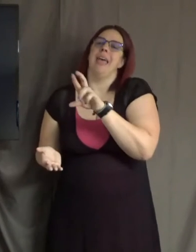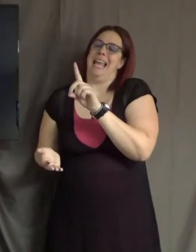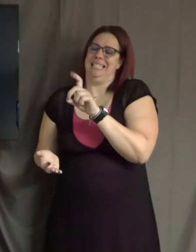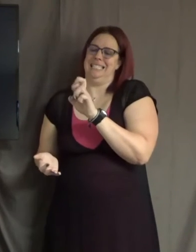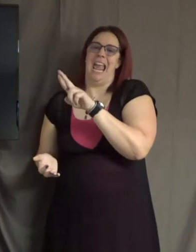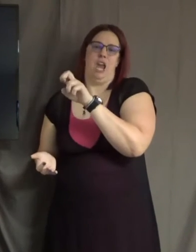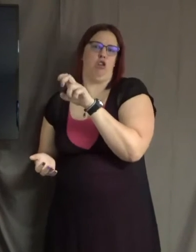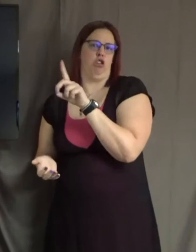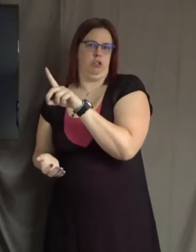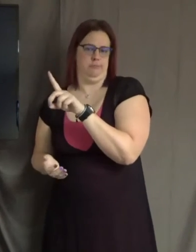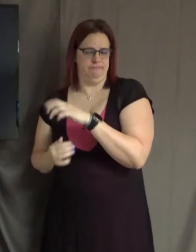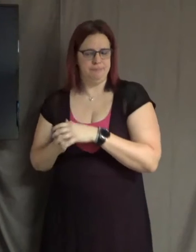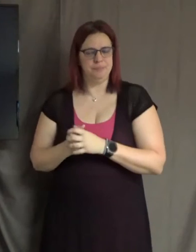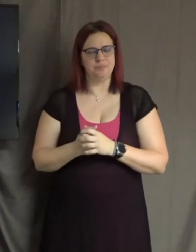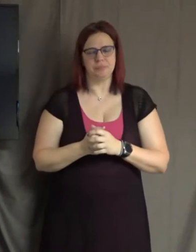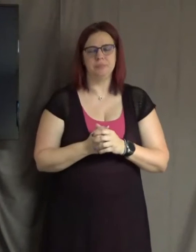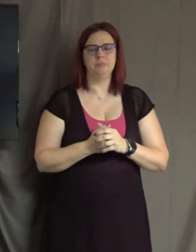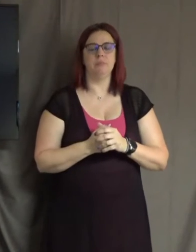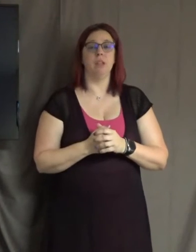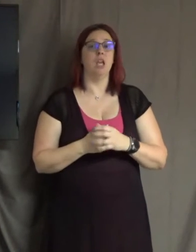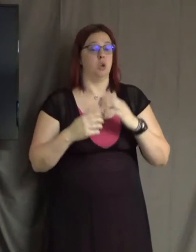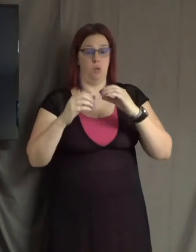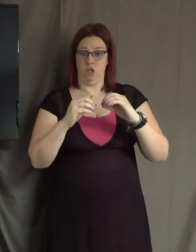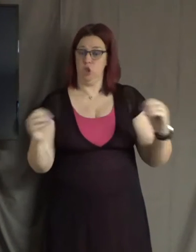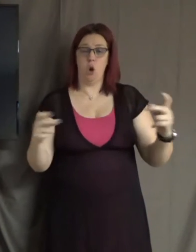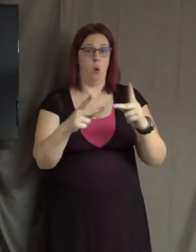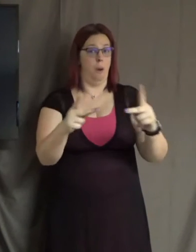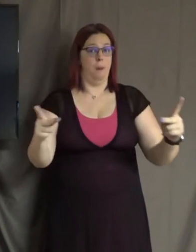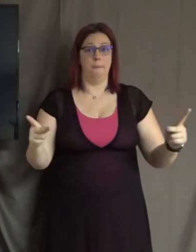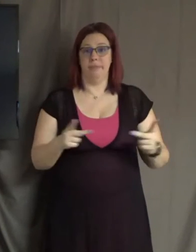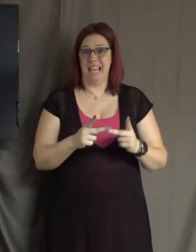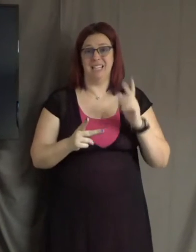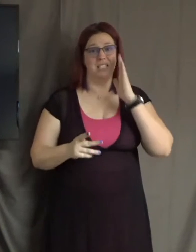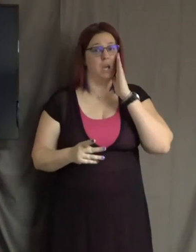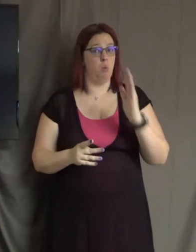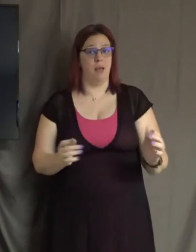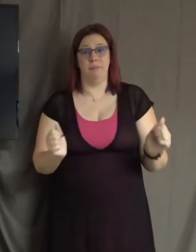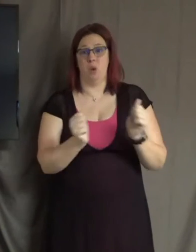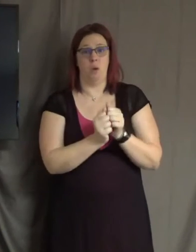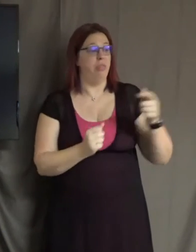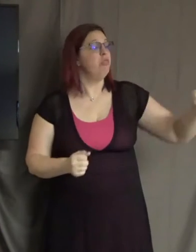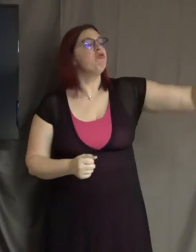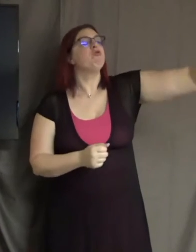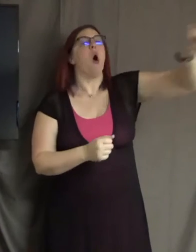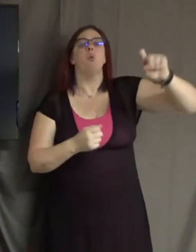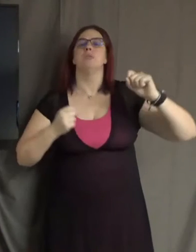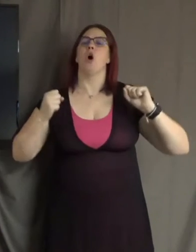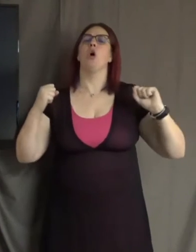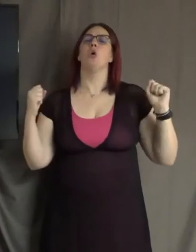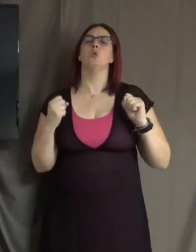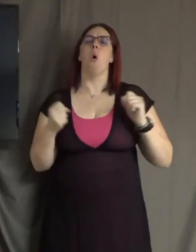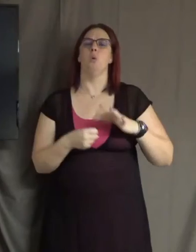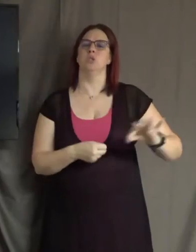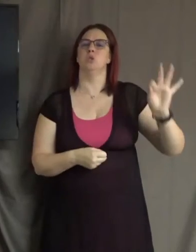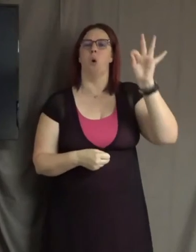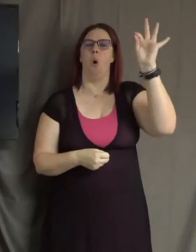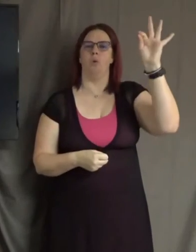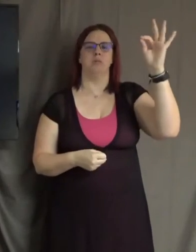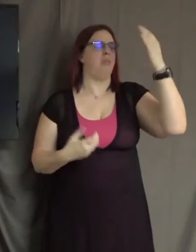with those cold and timid souls who neither know victory nor defeat. We stand today